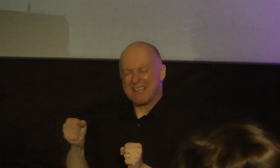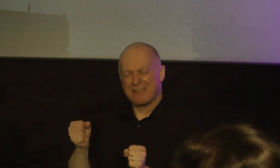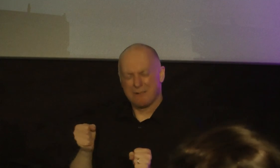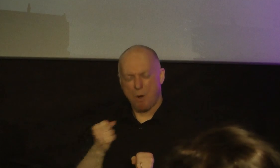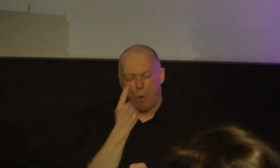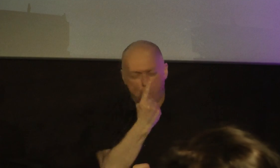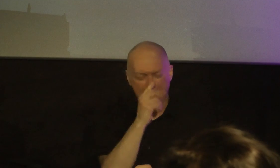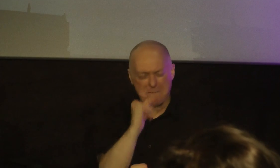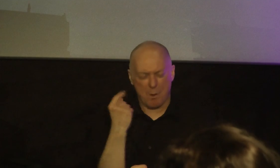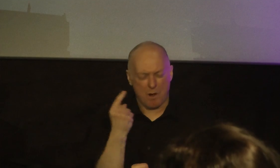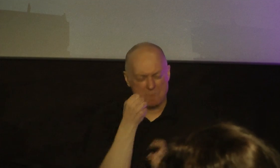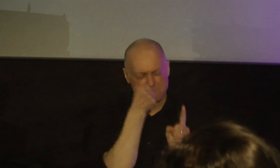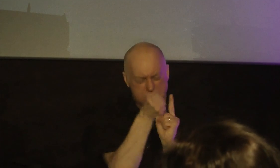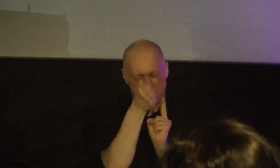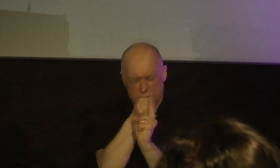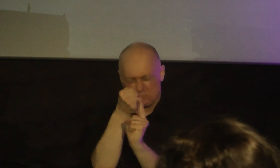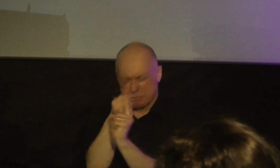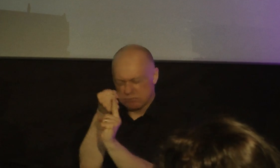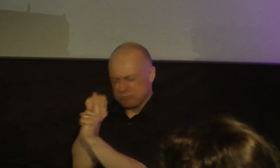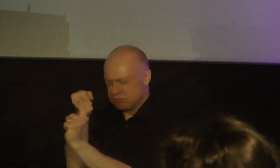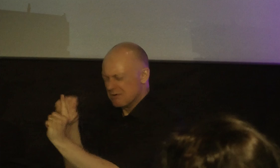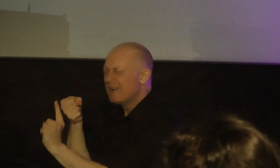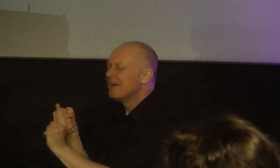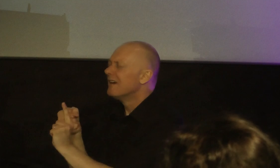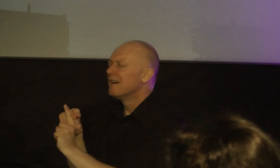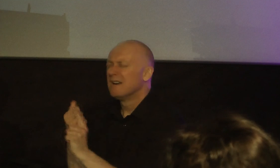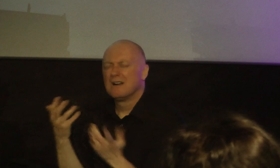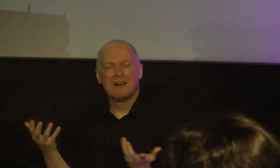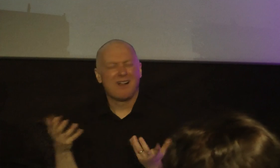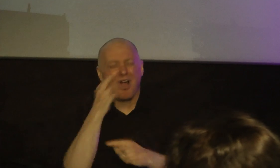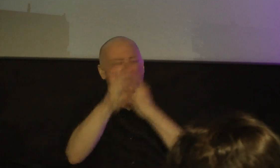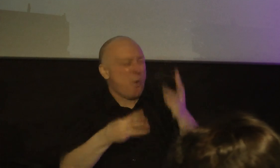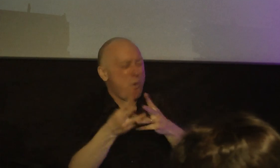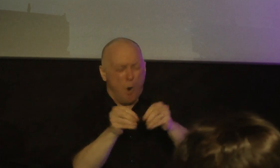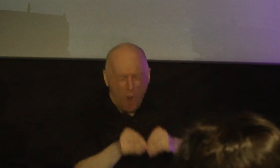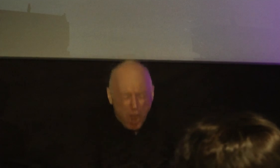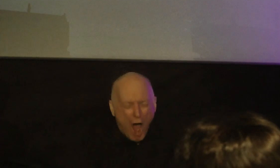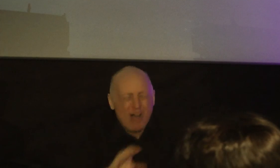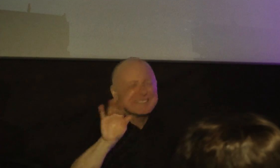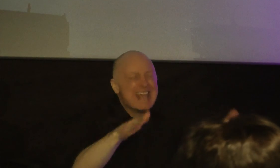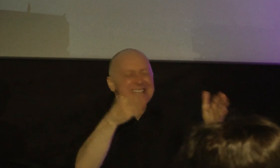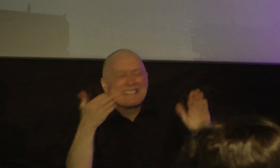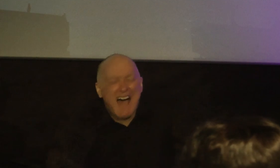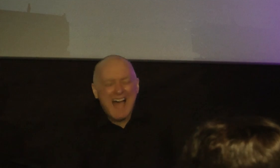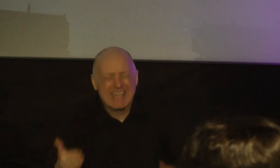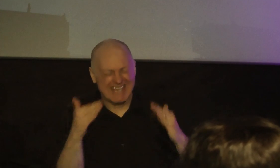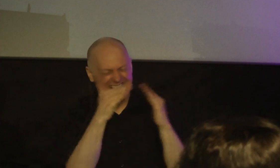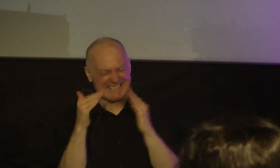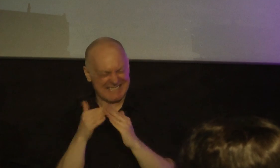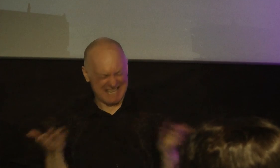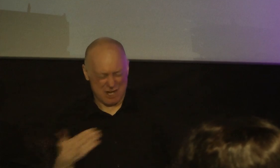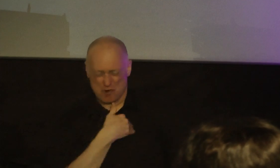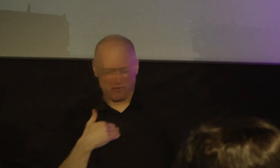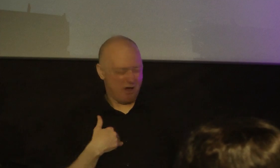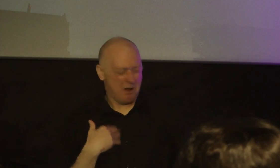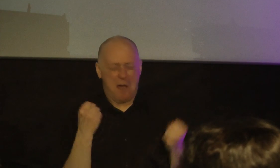this lost and dying world all around us the city full of hundreds and thousands of people who don't know you